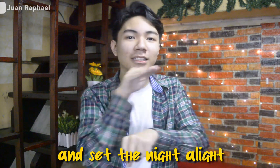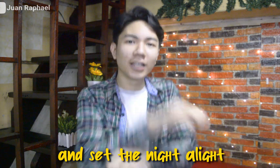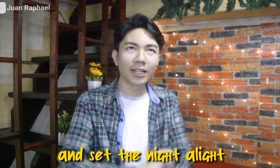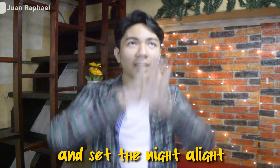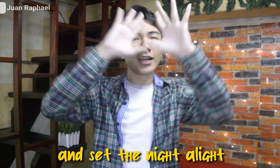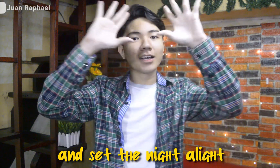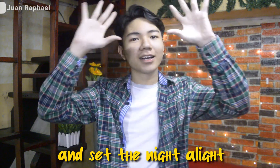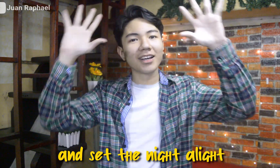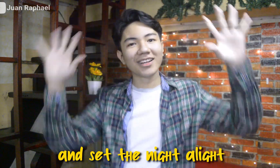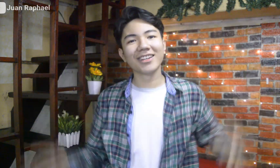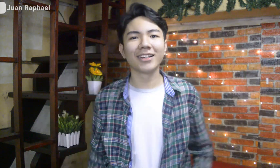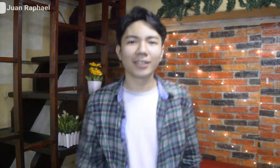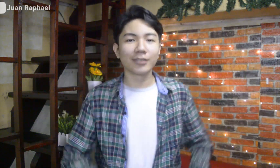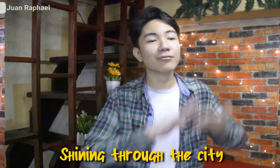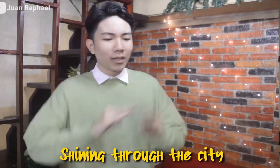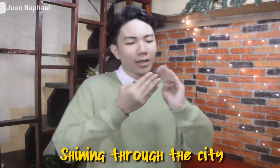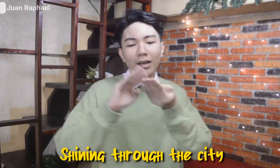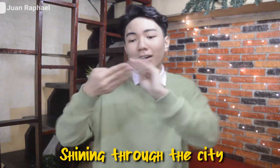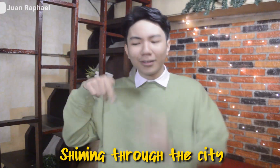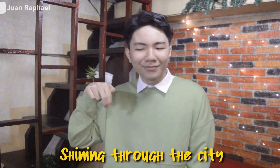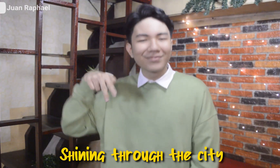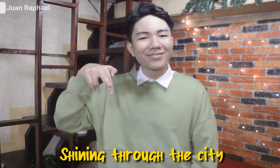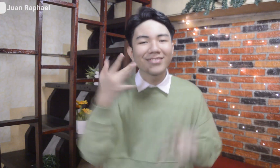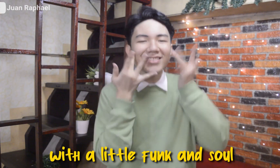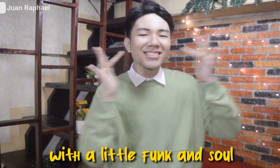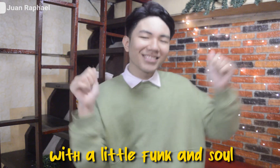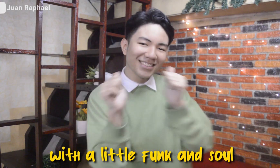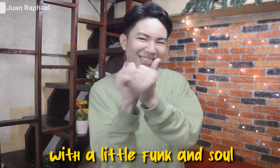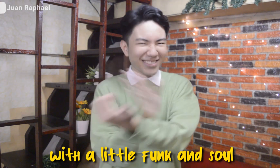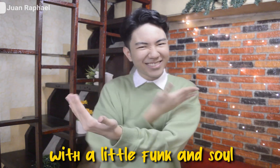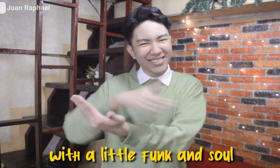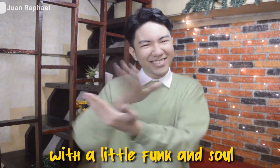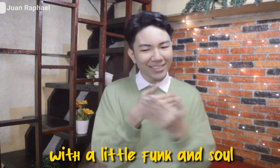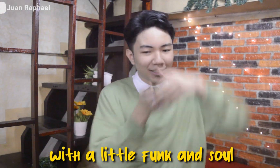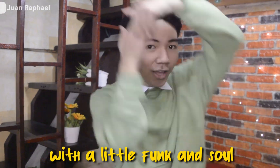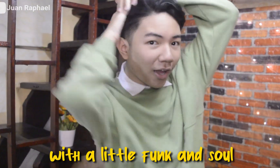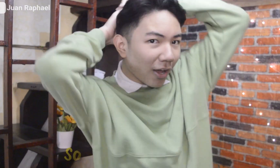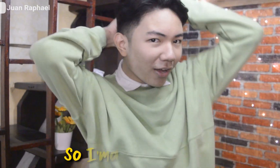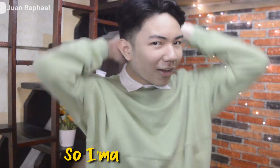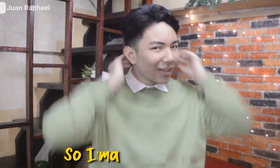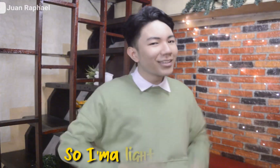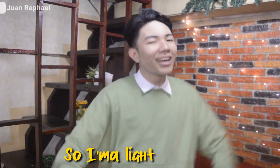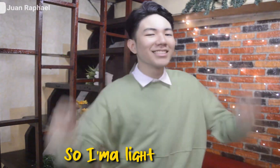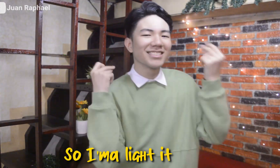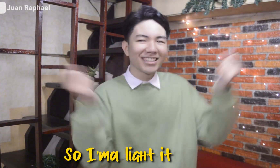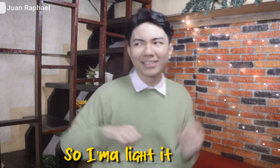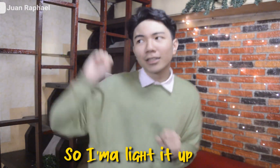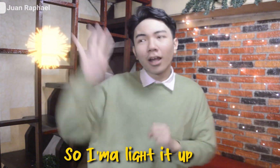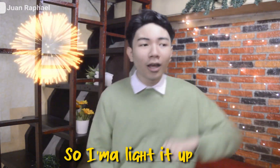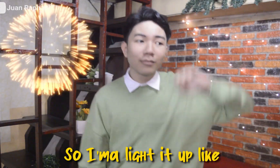the night light Shining through the city with a little fucking soul So I'ma light it up